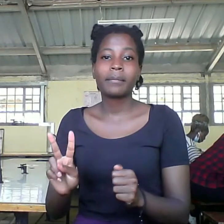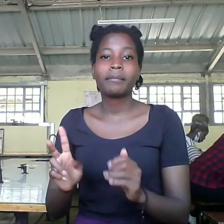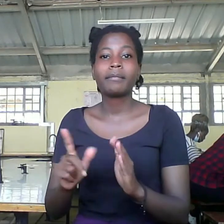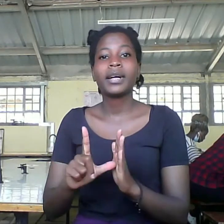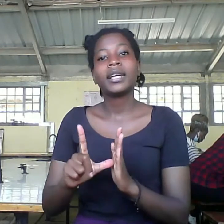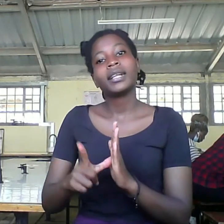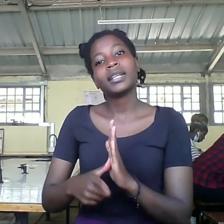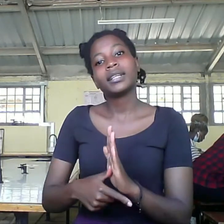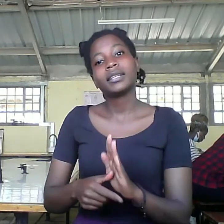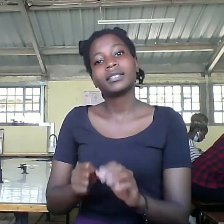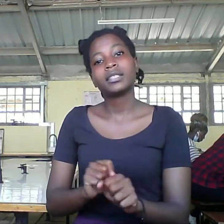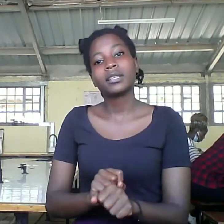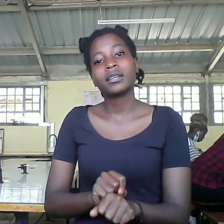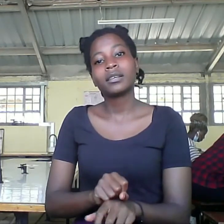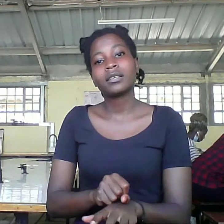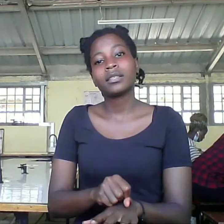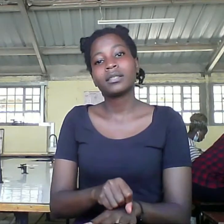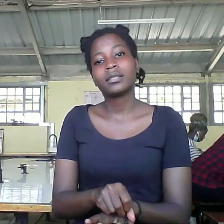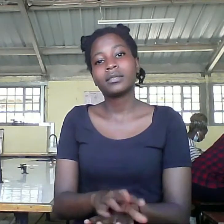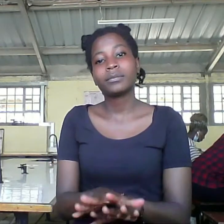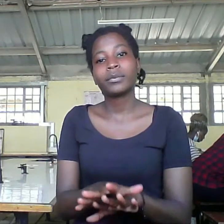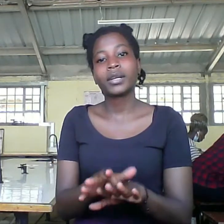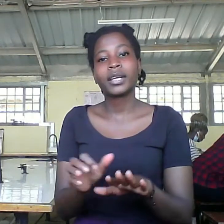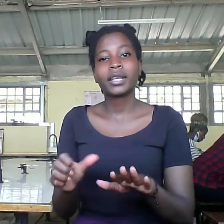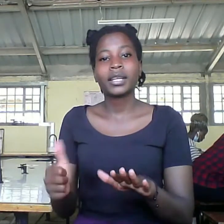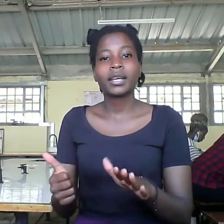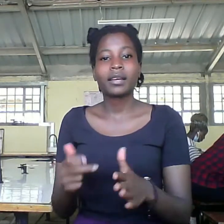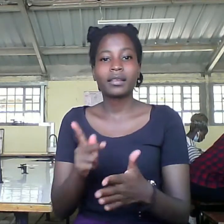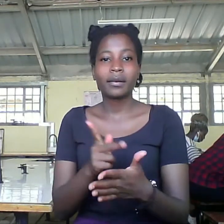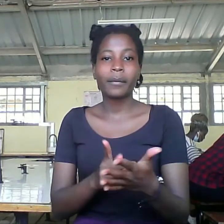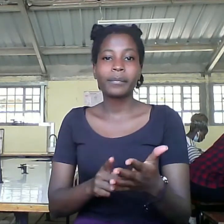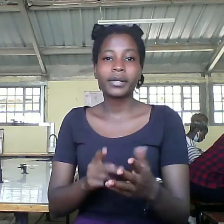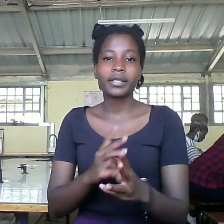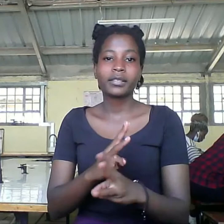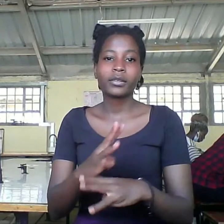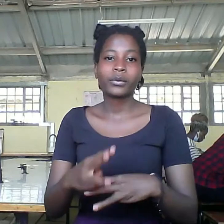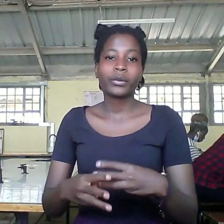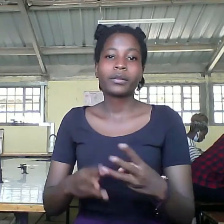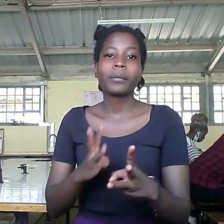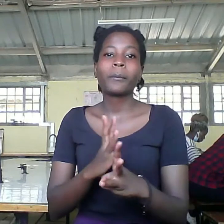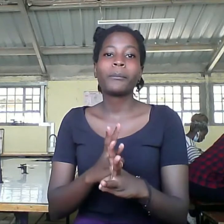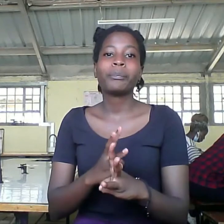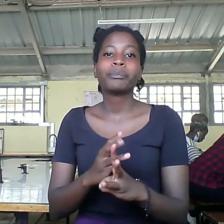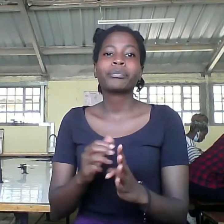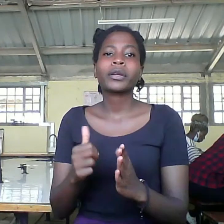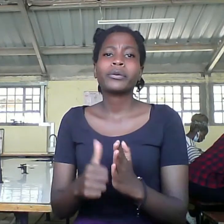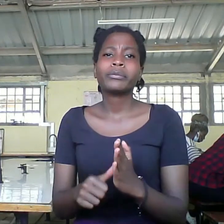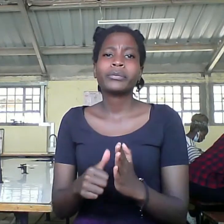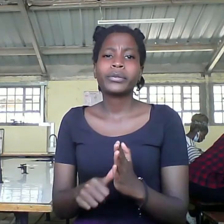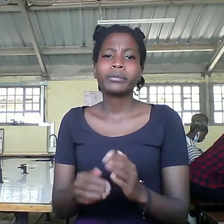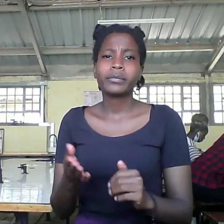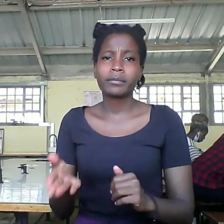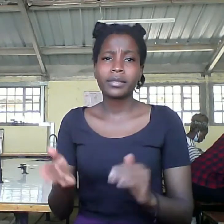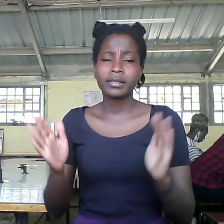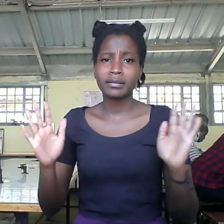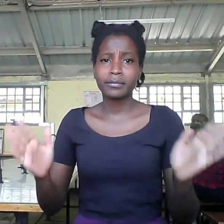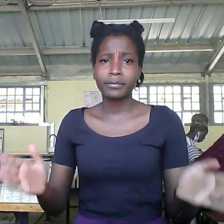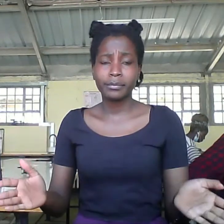The World Health Organization declared a public health emergency of international